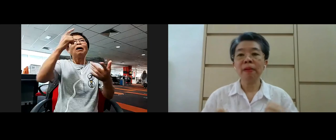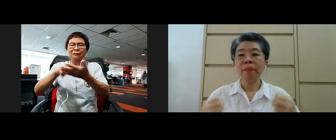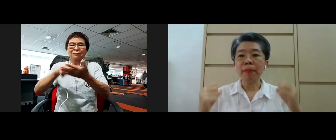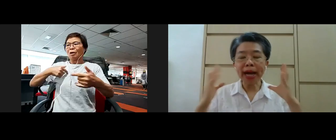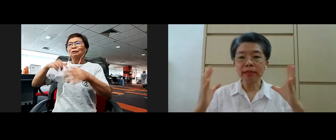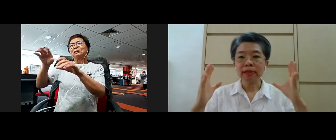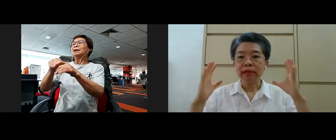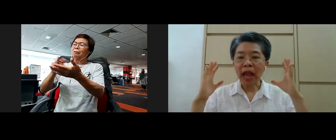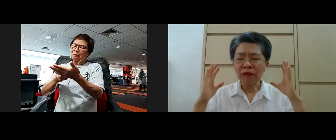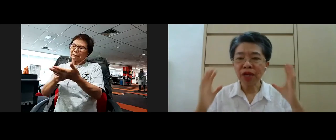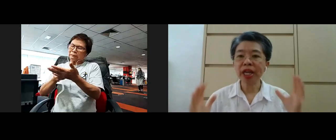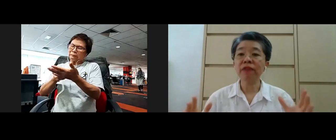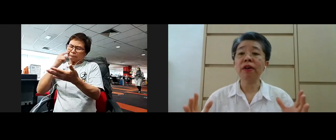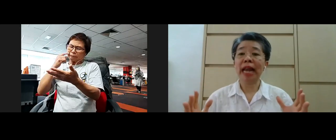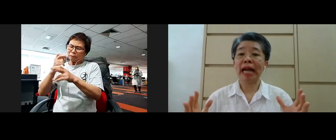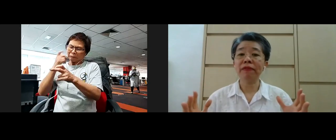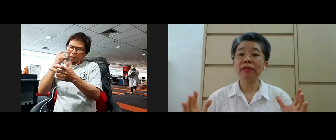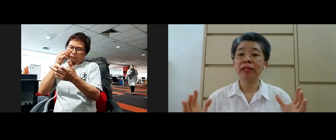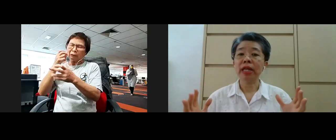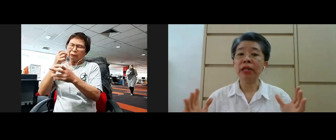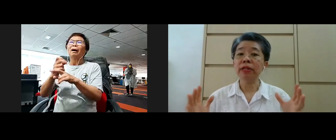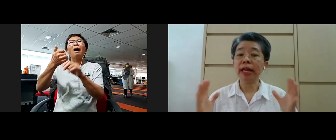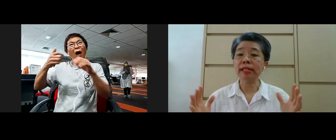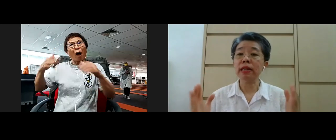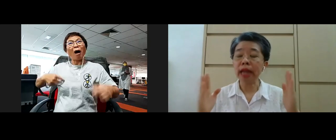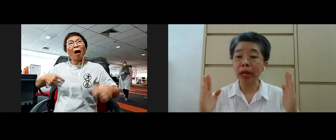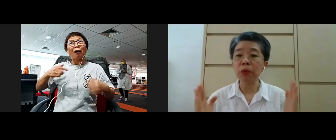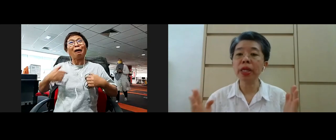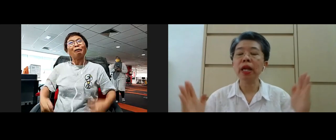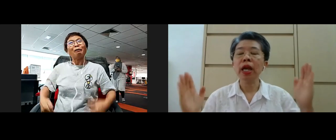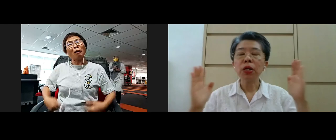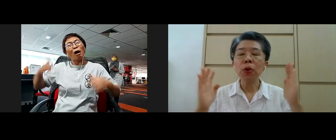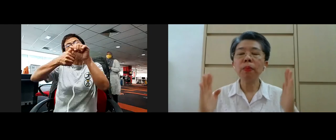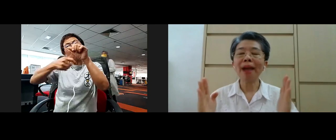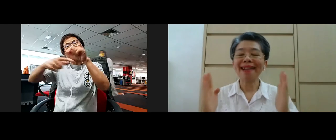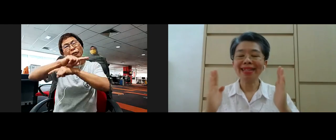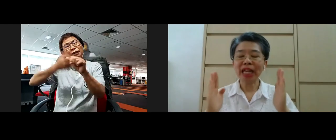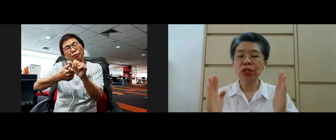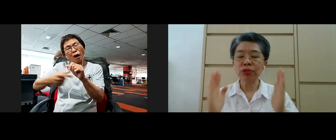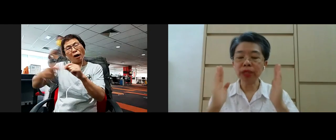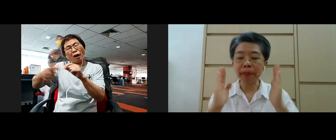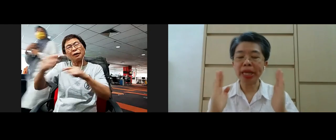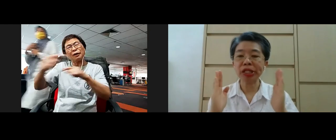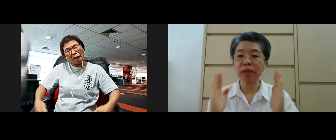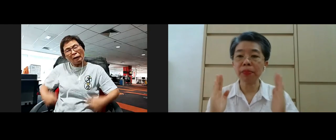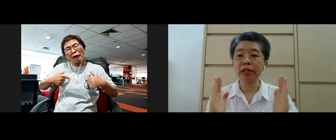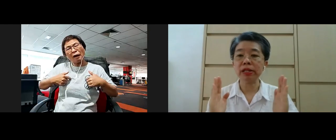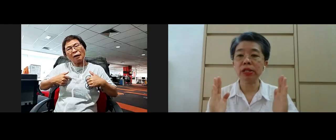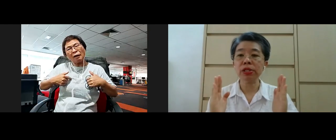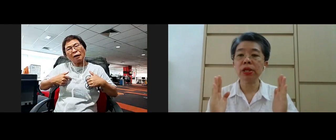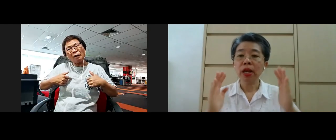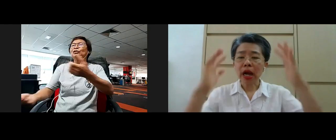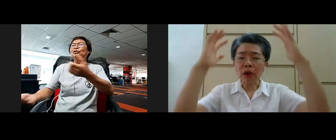right but every day of our life you know like I see can we go back into the basic